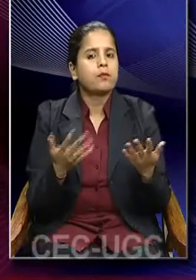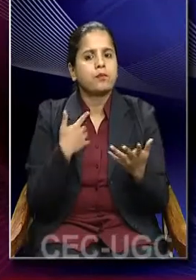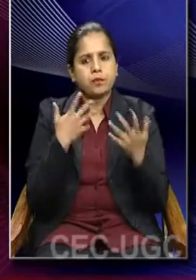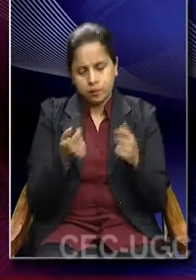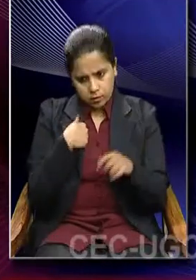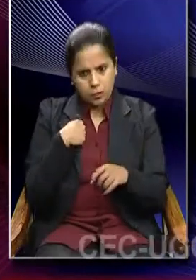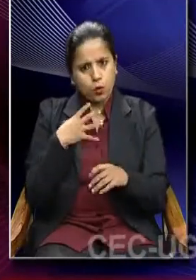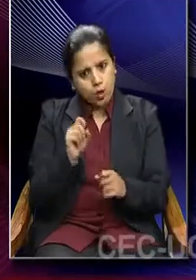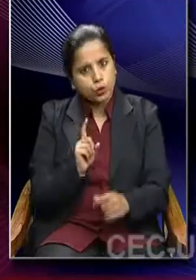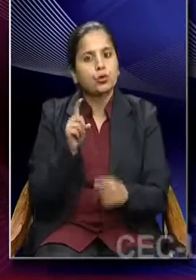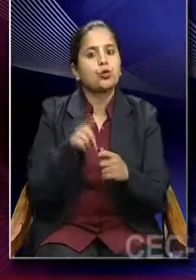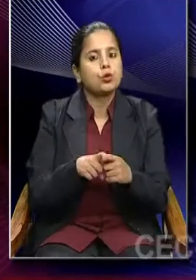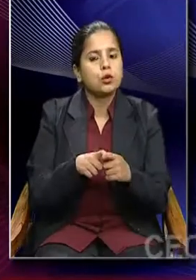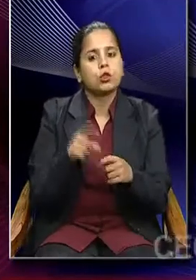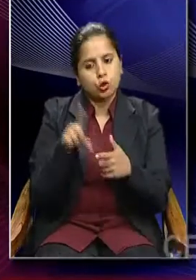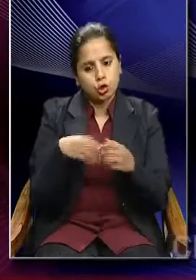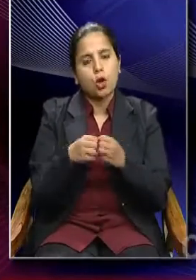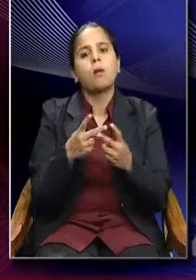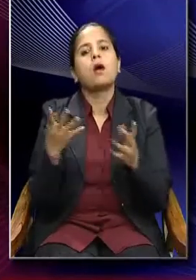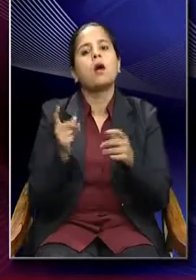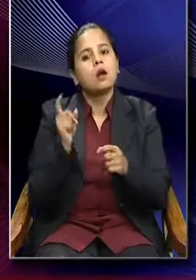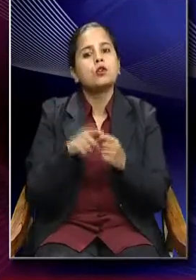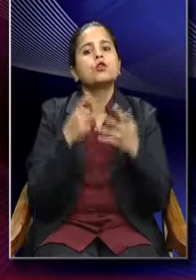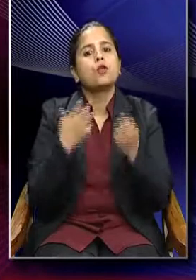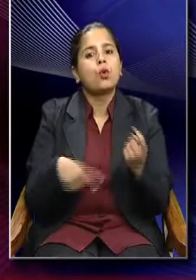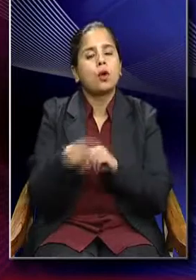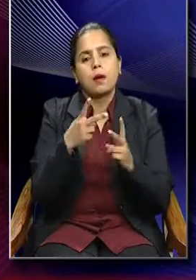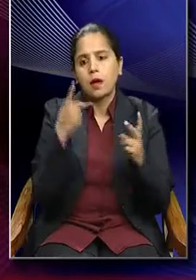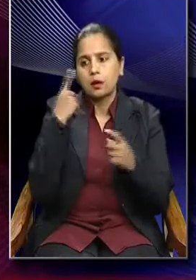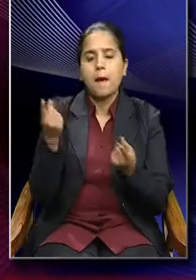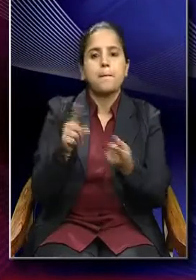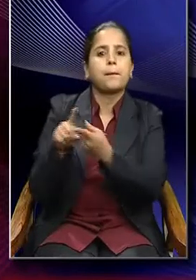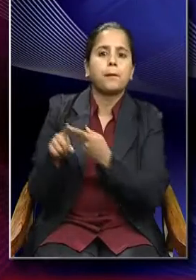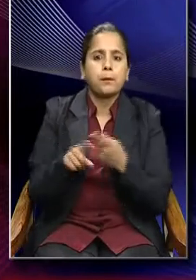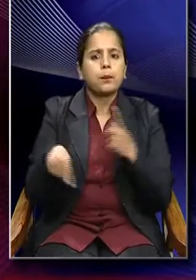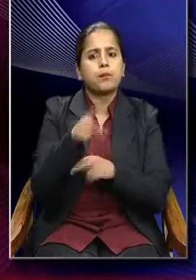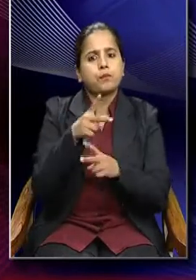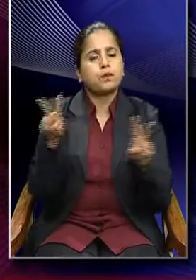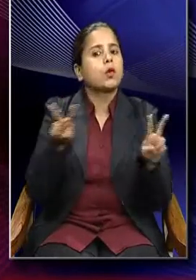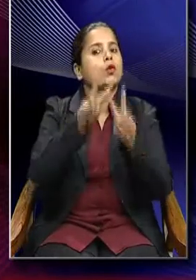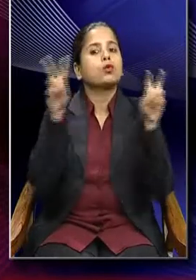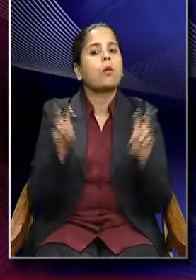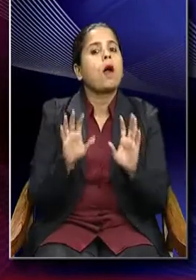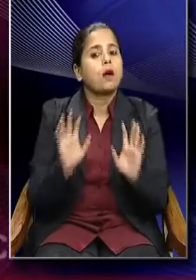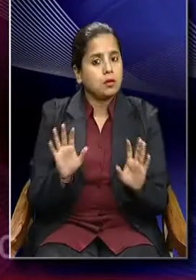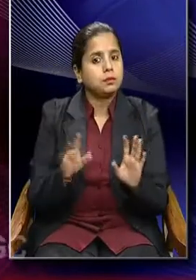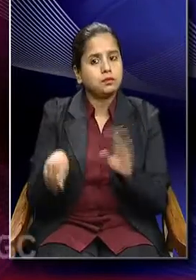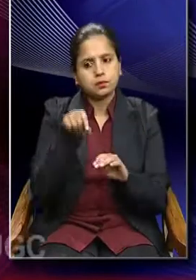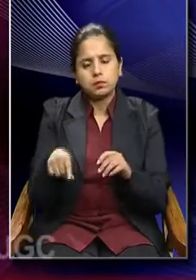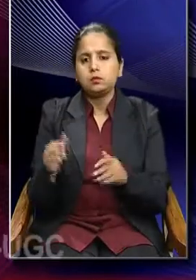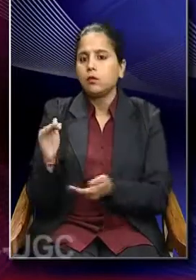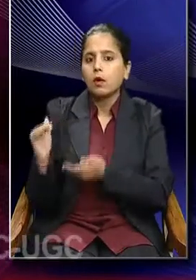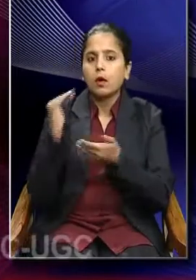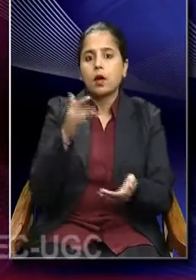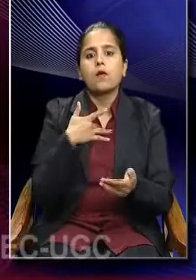to join occupations which are emerged in the contemporary context and would reward them